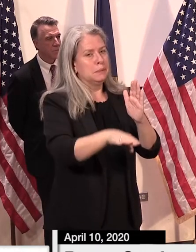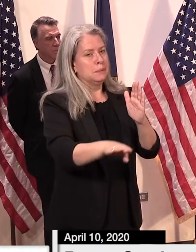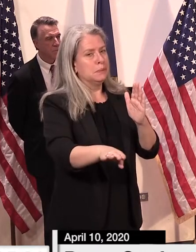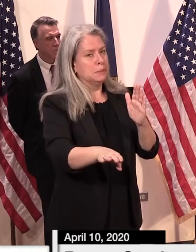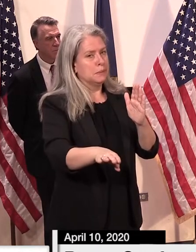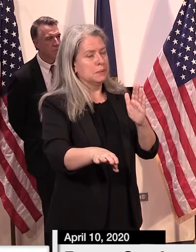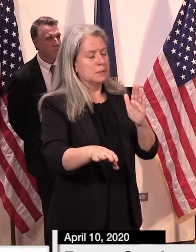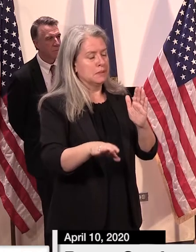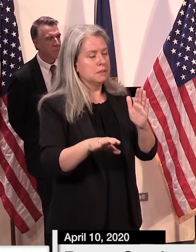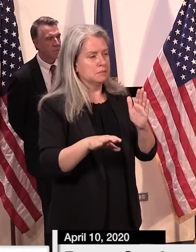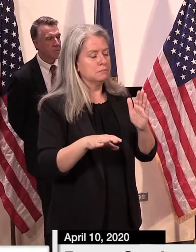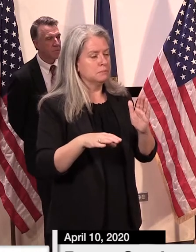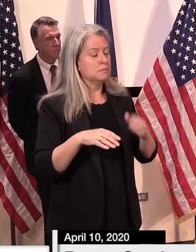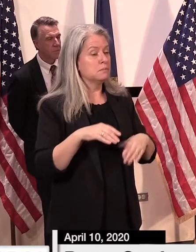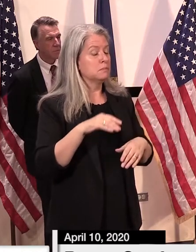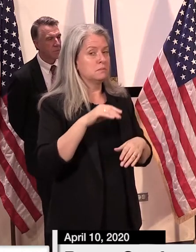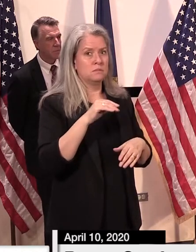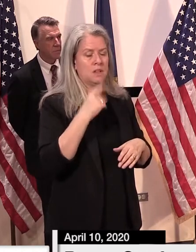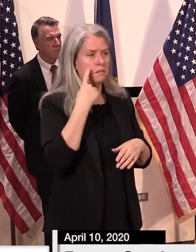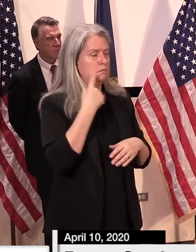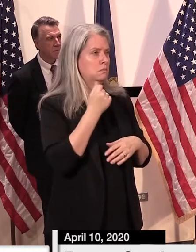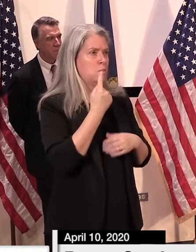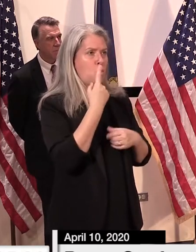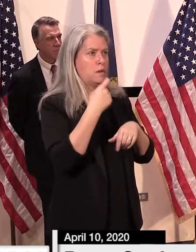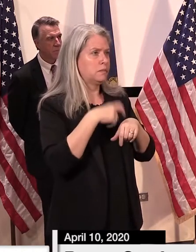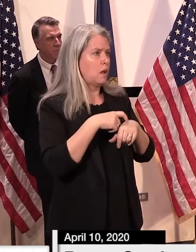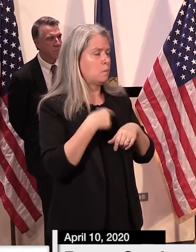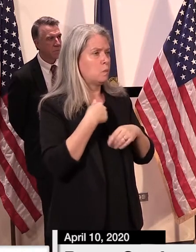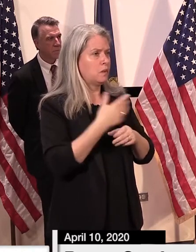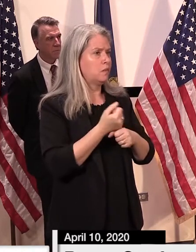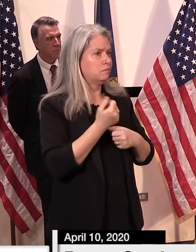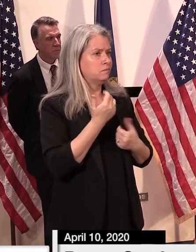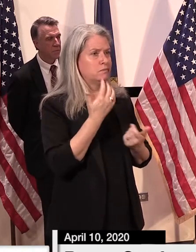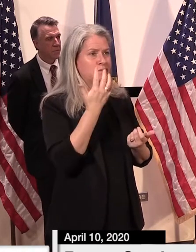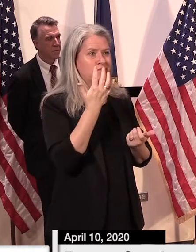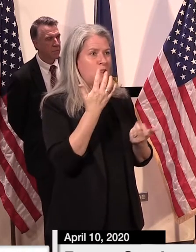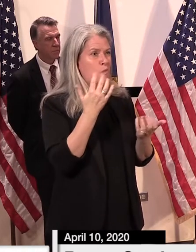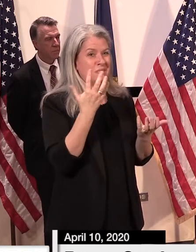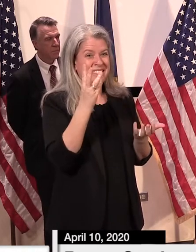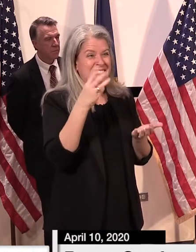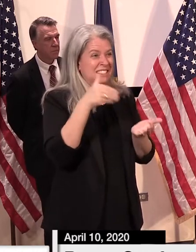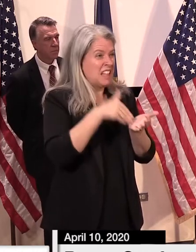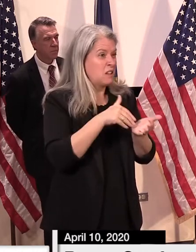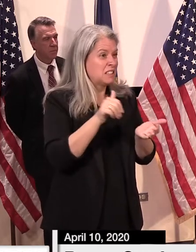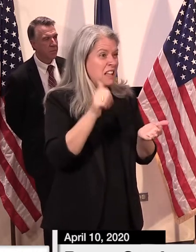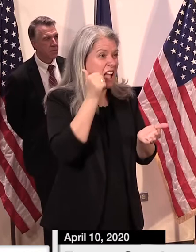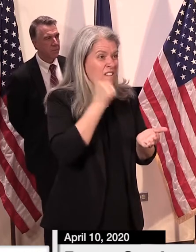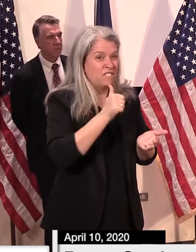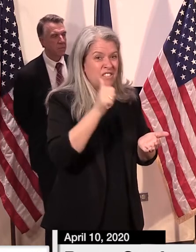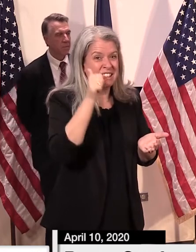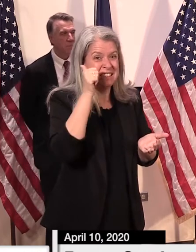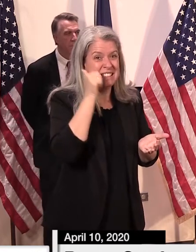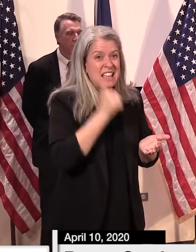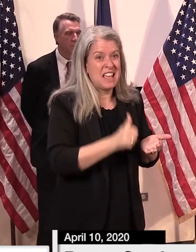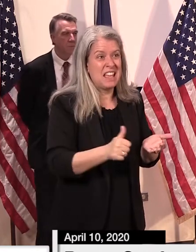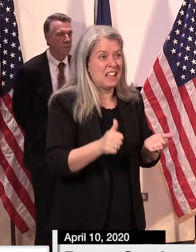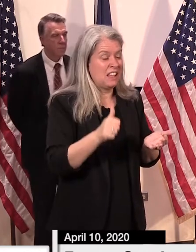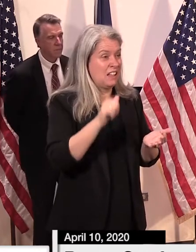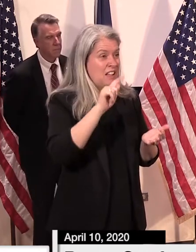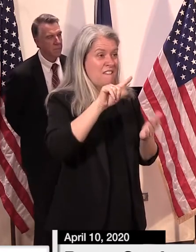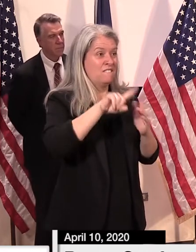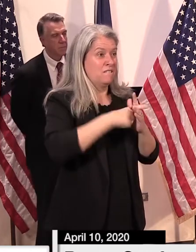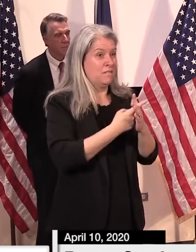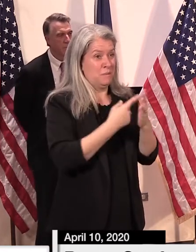basis. At one point, we were receiving close to 5,000 6,000 claims per day. Now we are